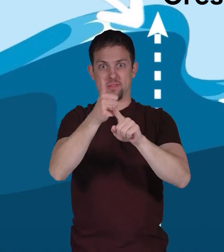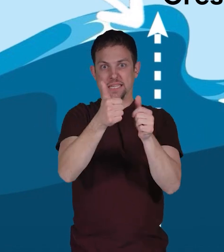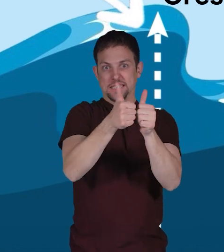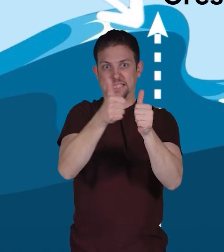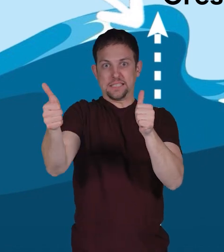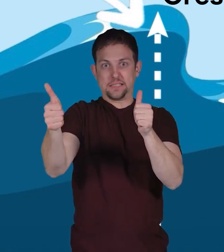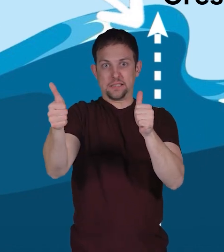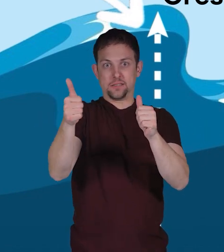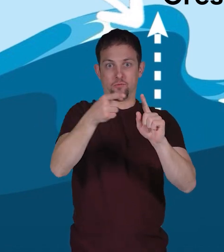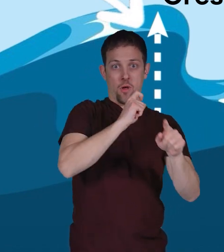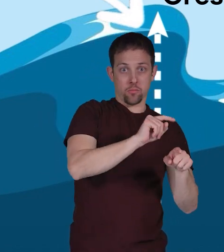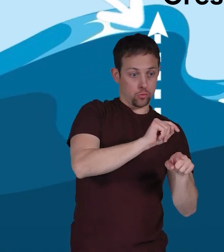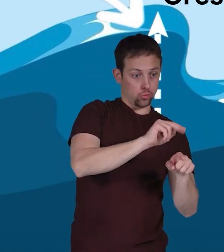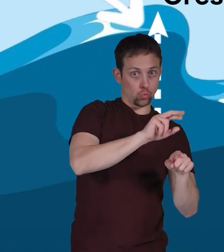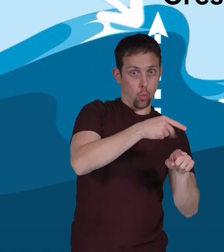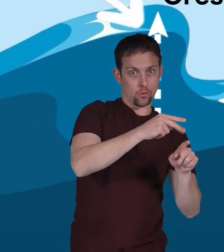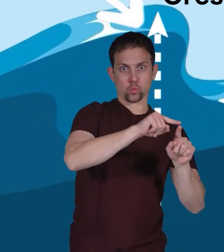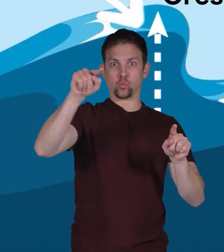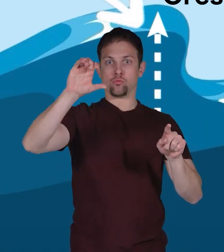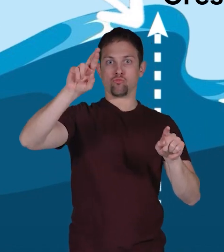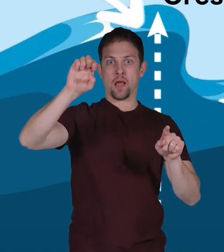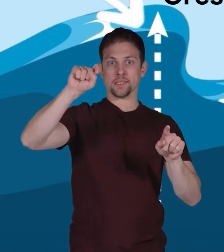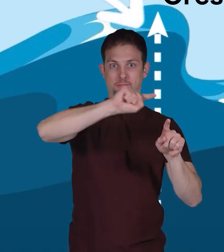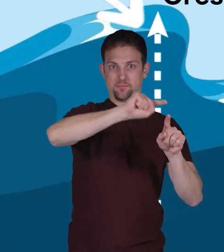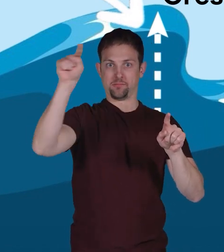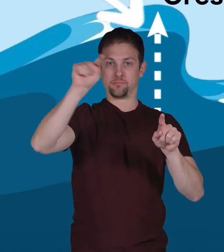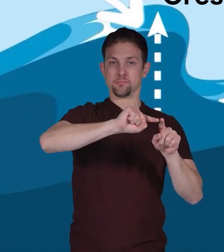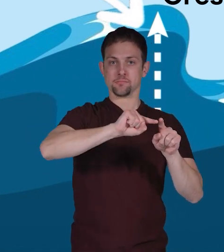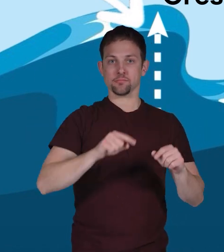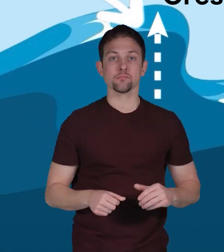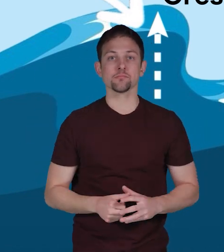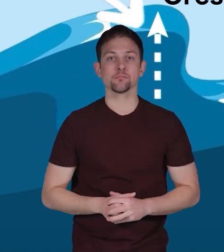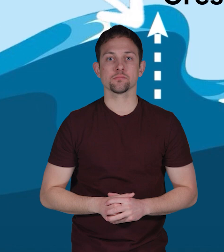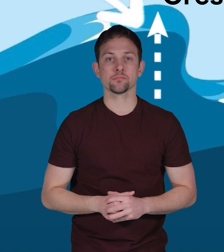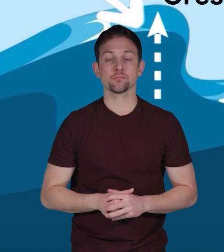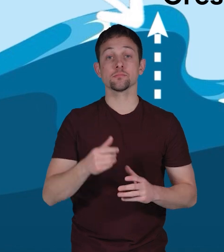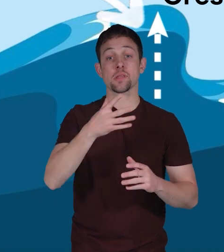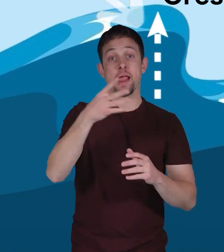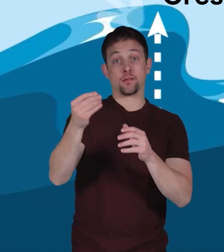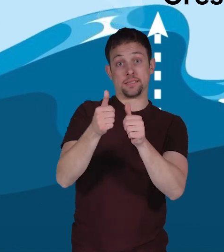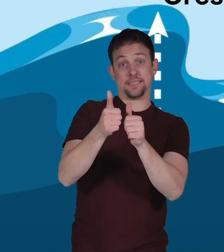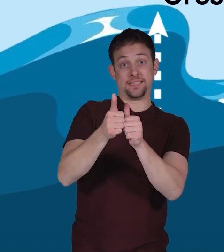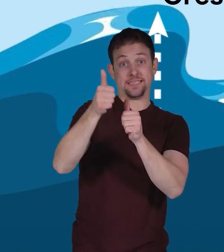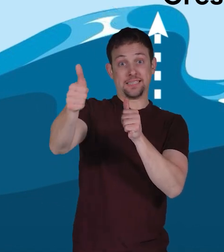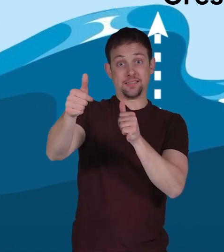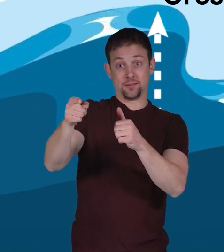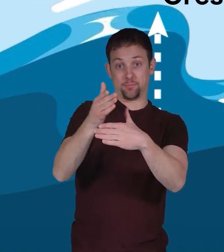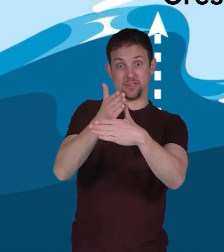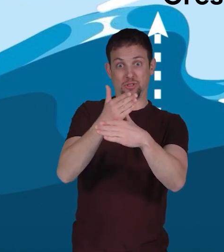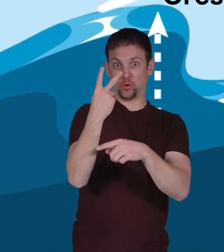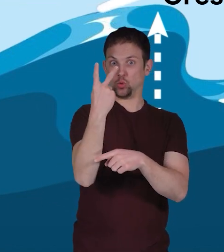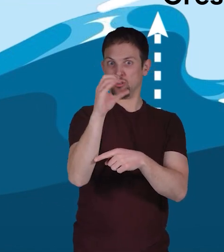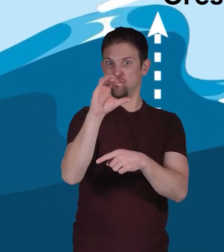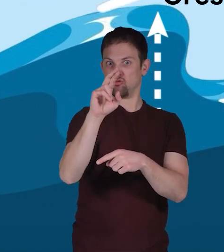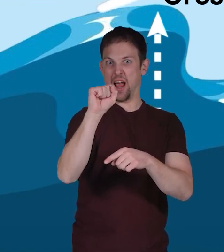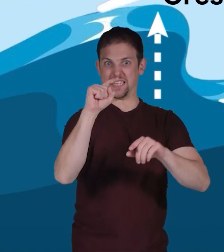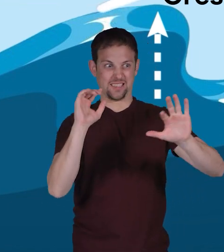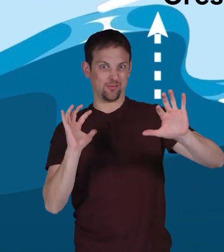distance from the trough to the crest. And the distance between two crests is called the